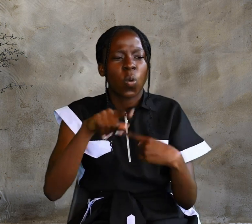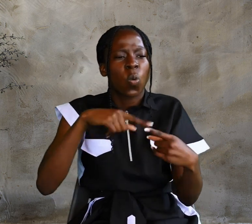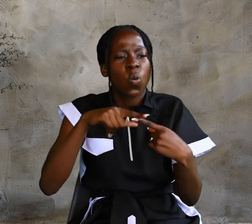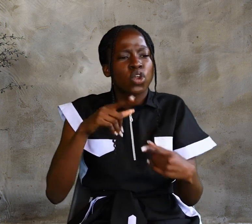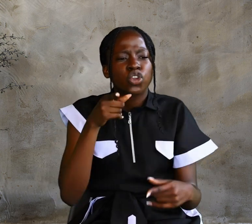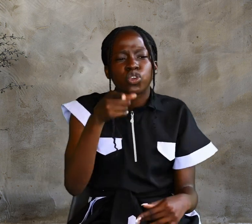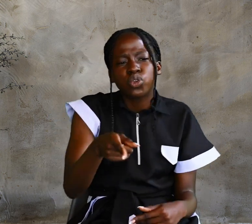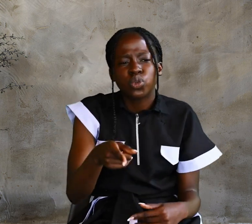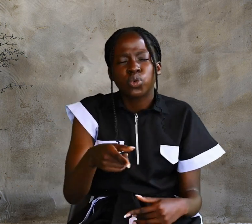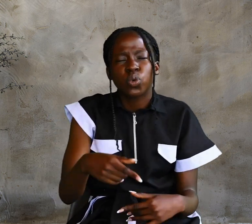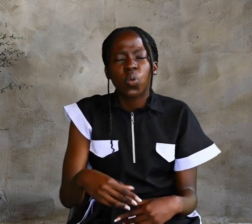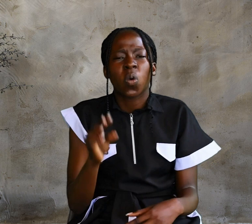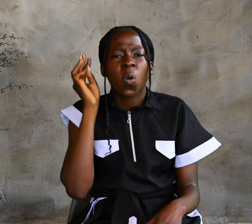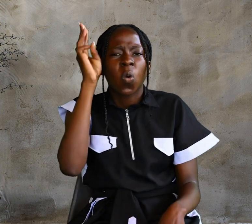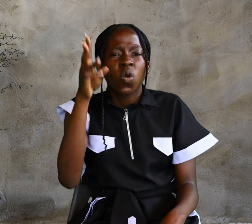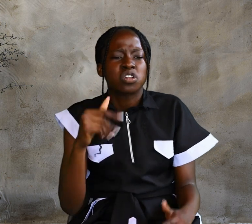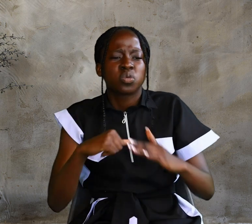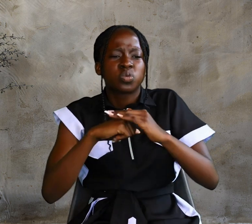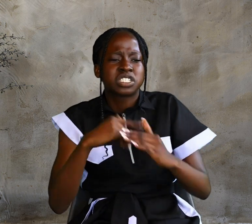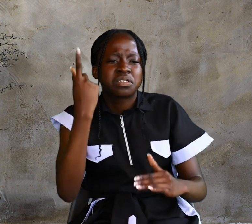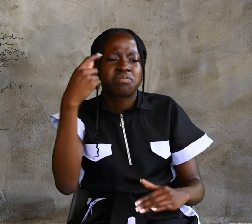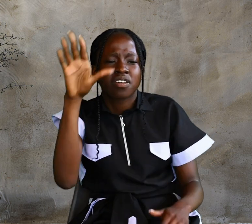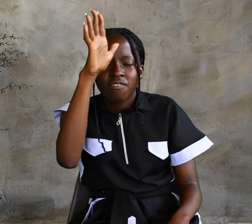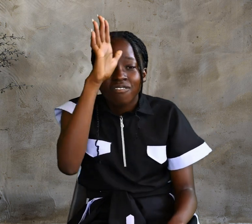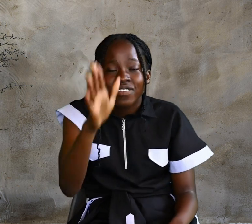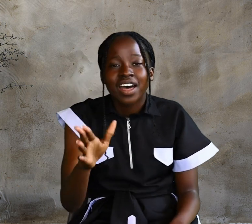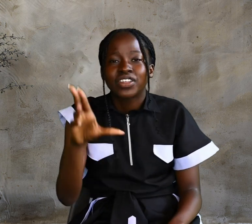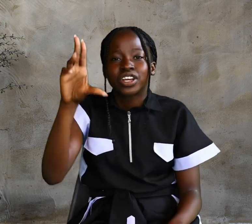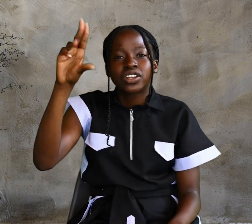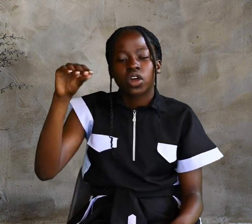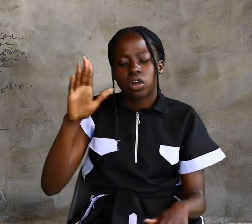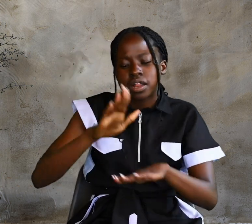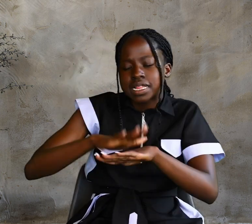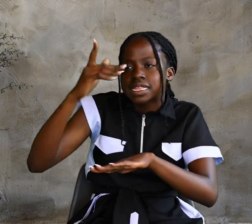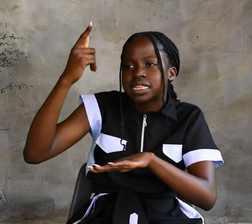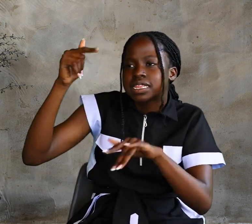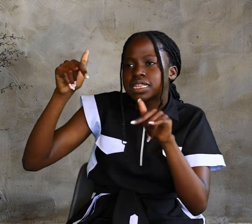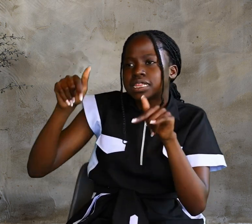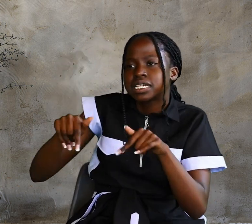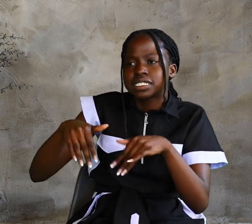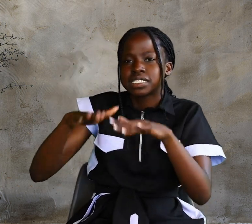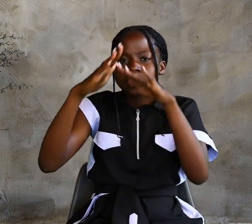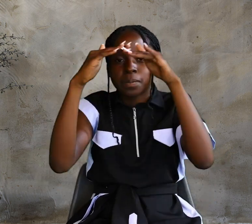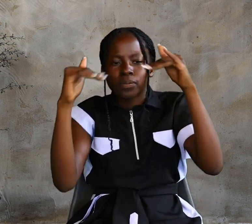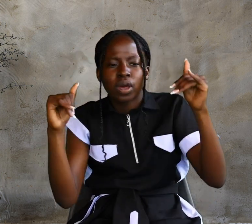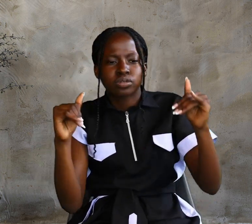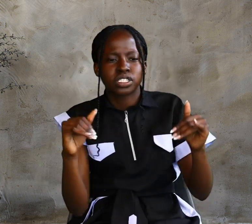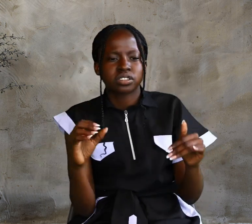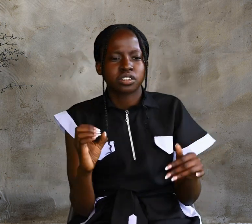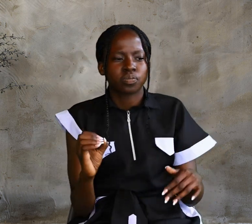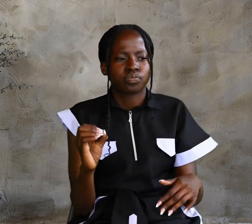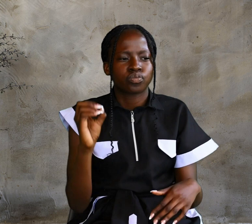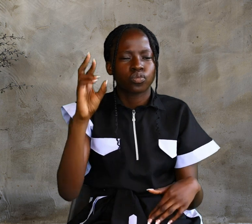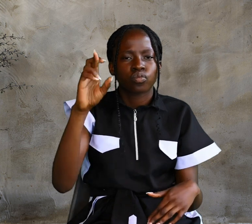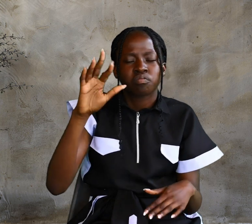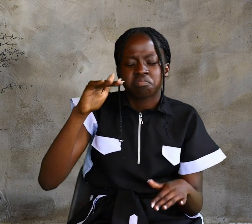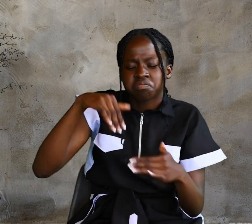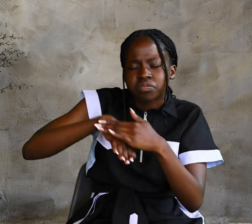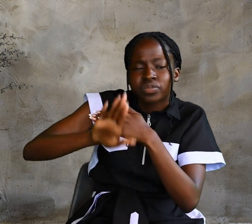will worship the Father, neither on this mountain, nor in Jerusalem.